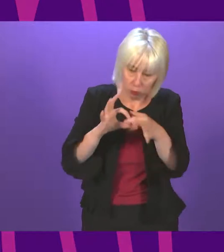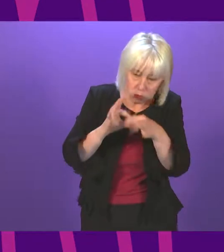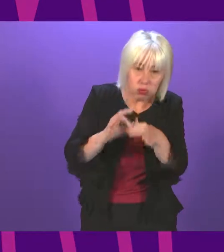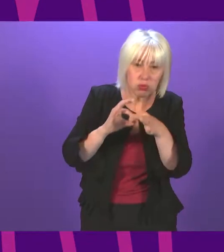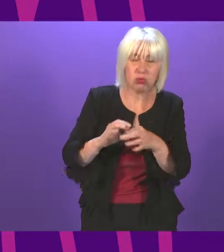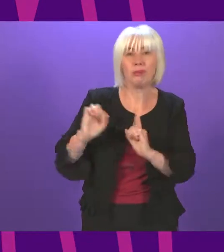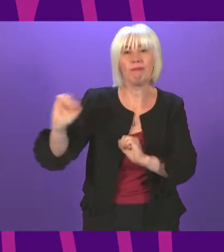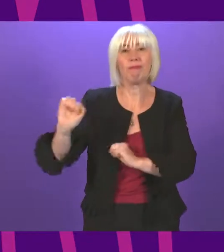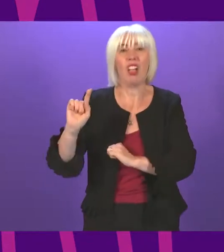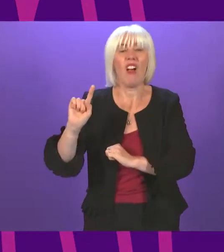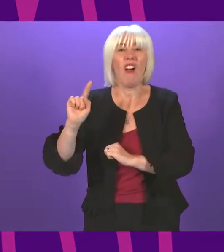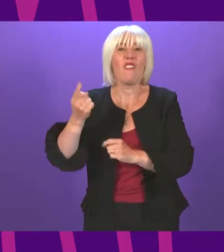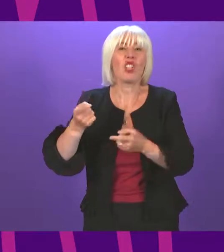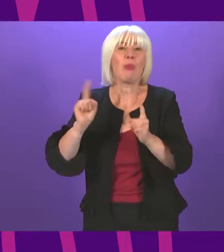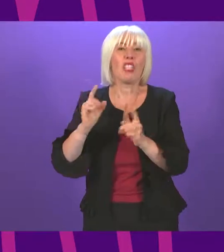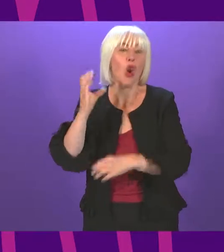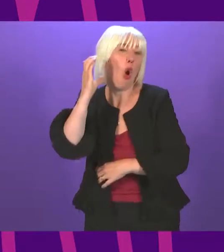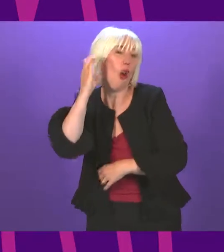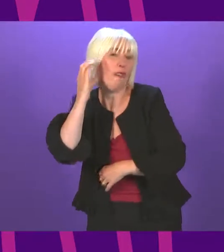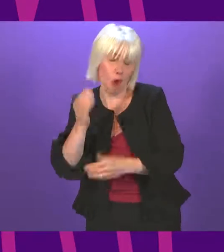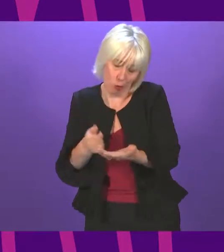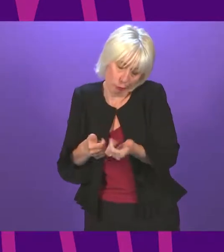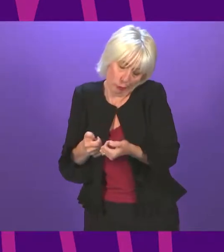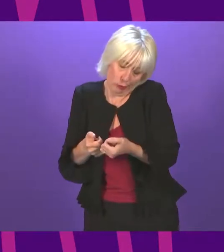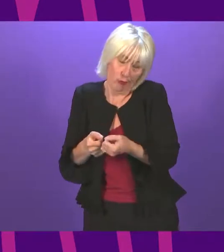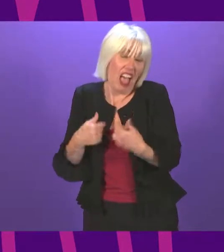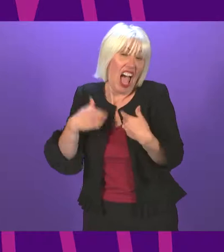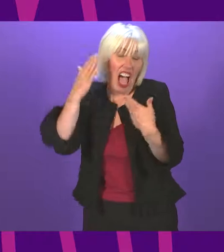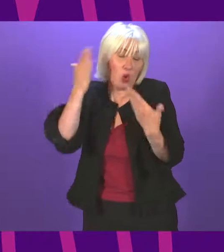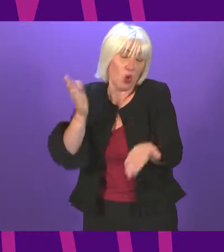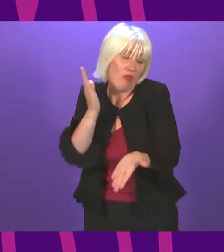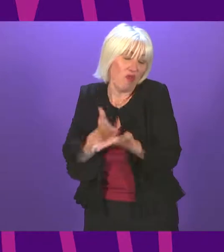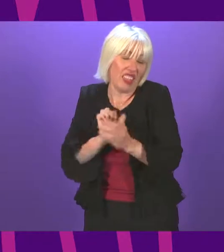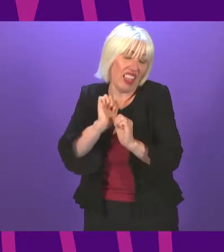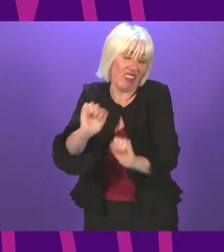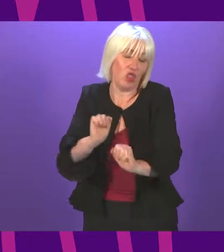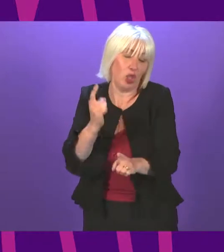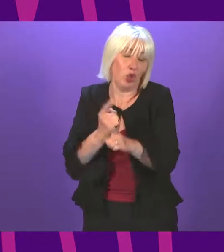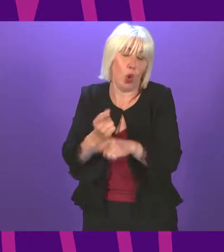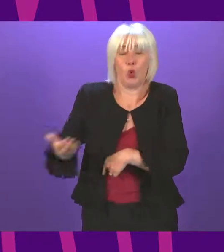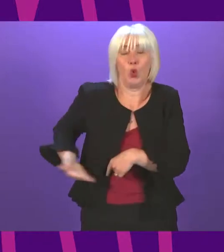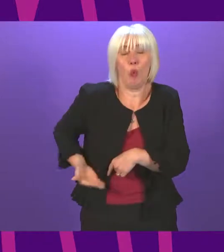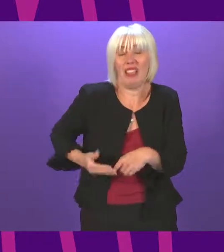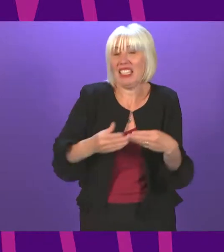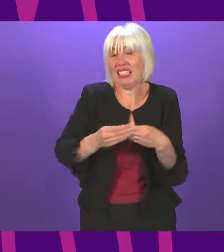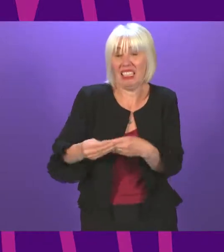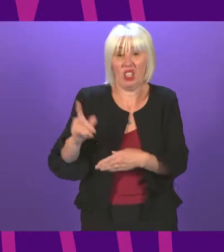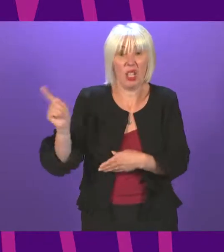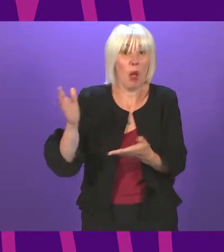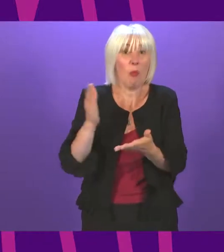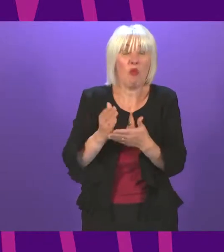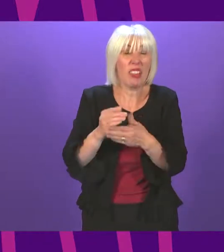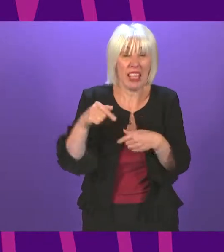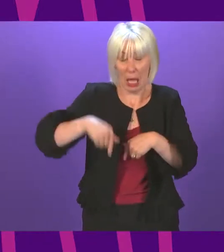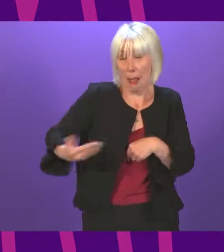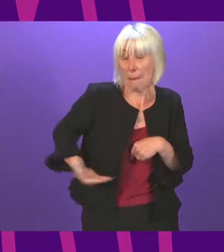now. I don't know if it's to business leaders or if she really speaks to business much at all at the moment. But I can assure her that that is not the reset that